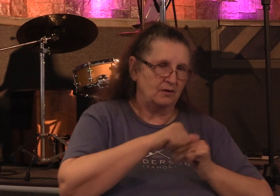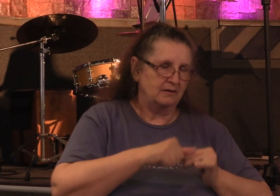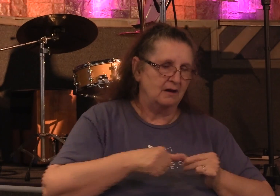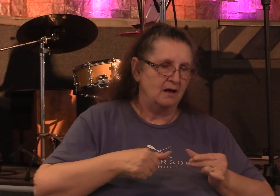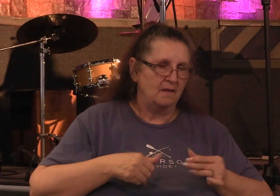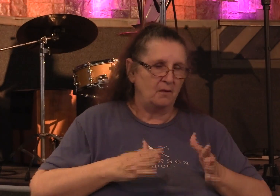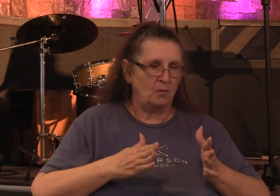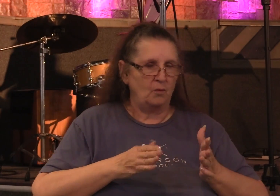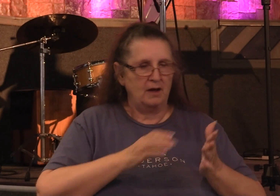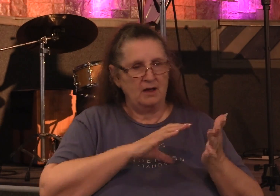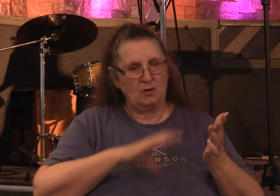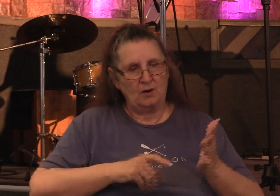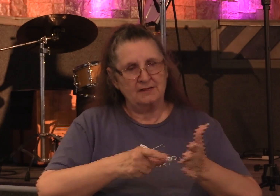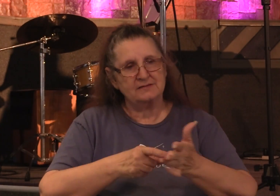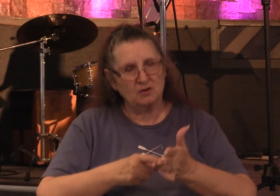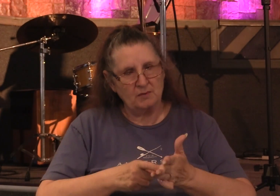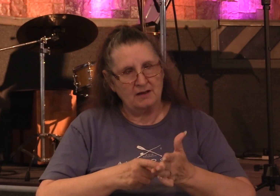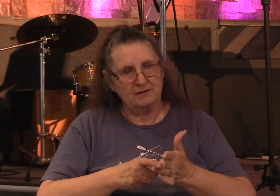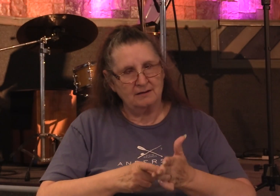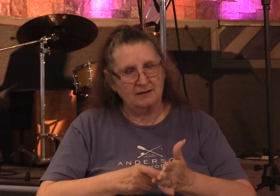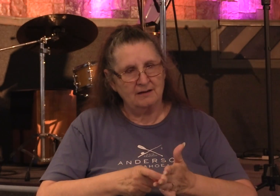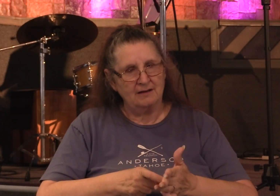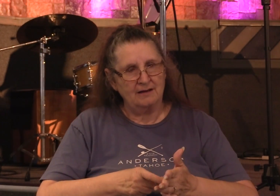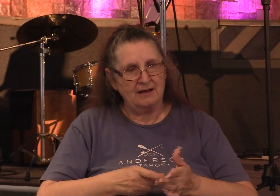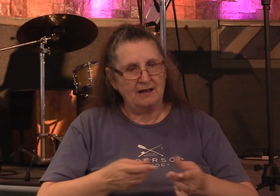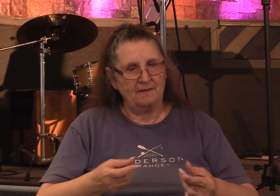commanded and then boom here comes the leaven